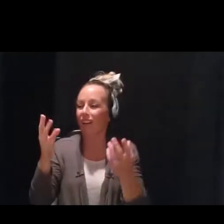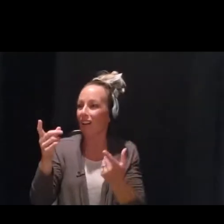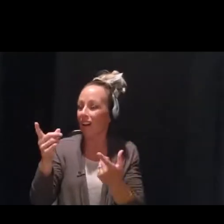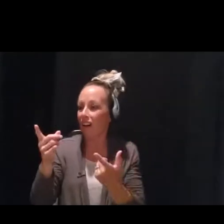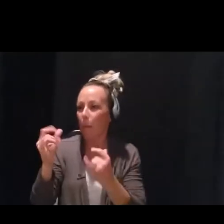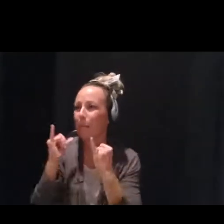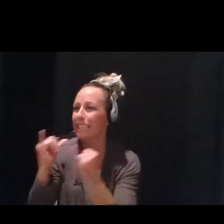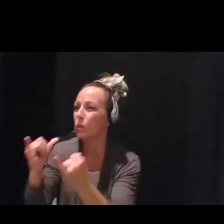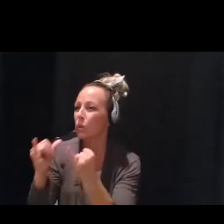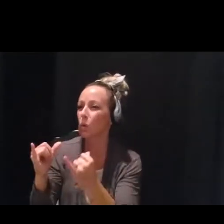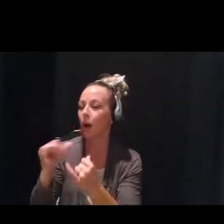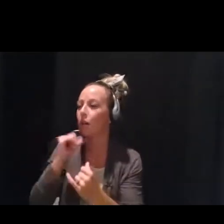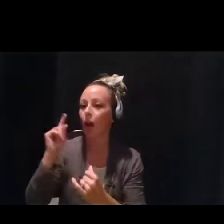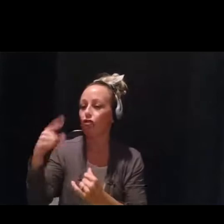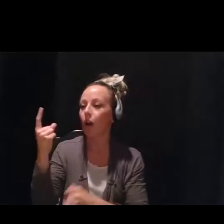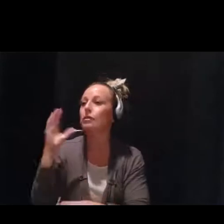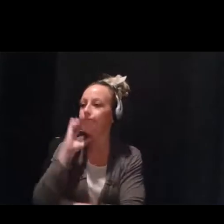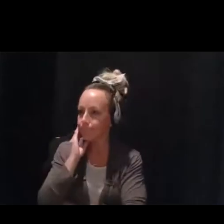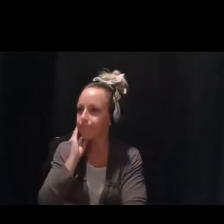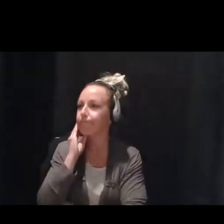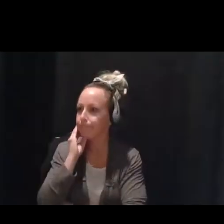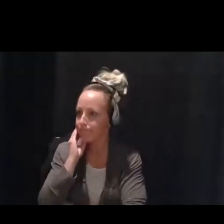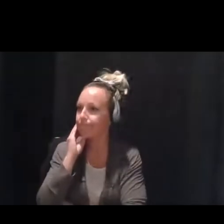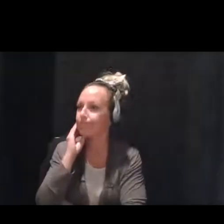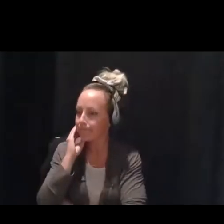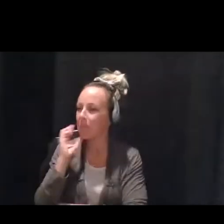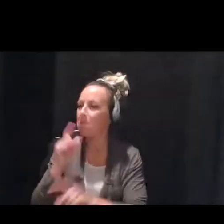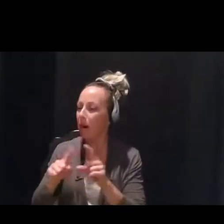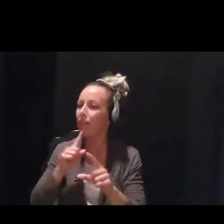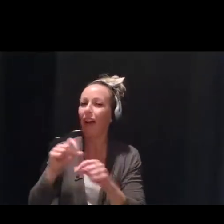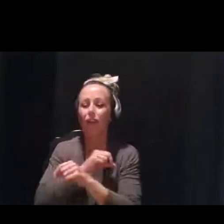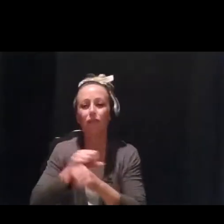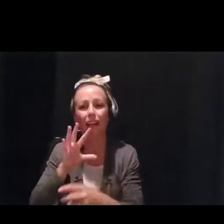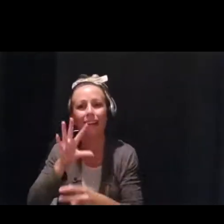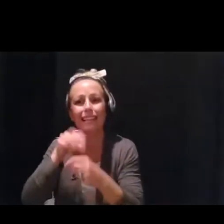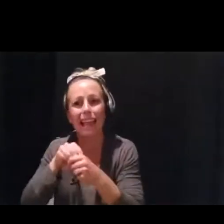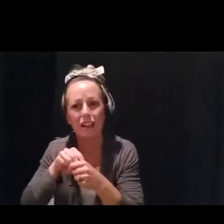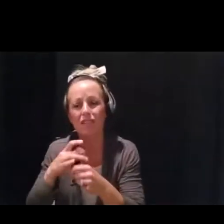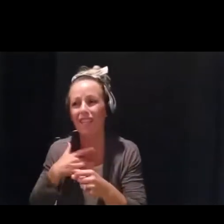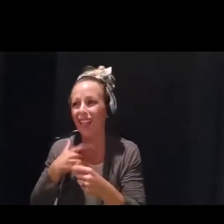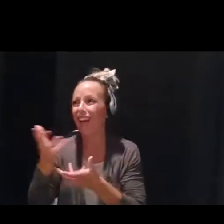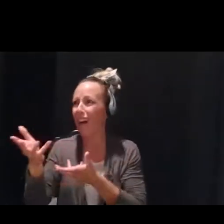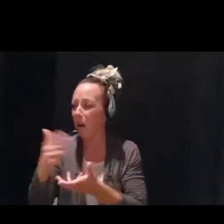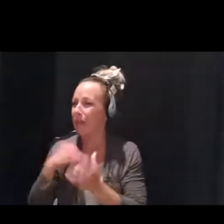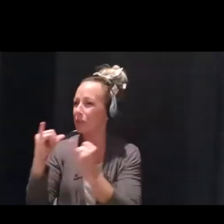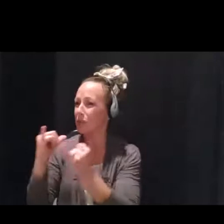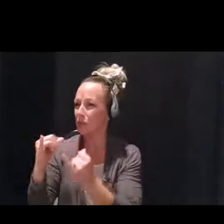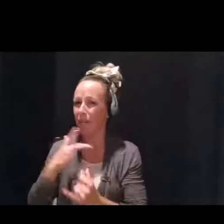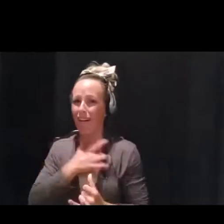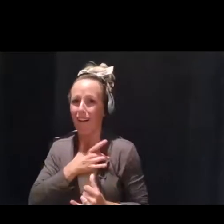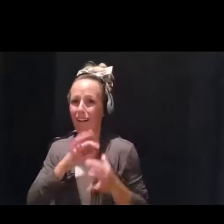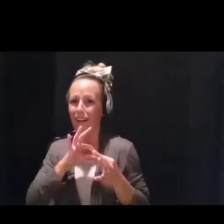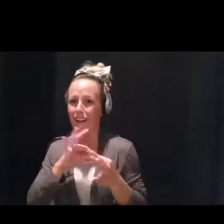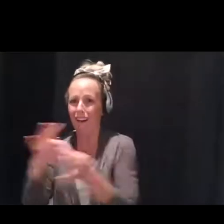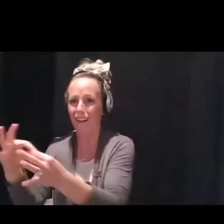struggling with those things, too. And, boy, yeah, I feel that fatigue. Or I'm really missing those connections as well. When we can